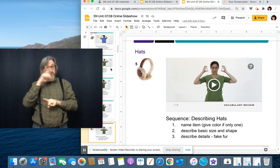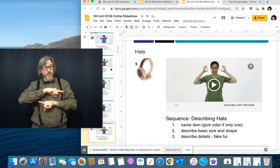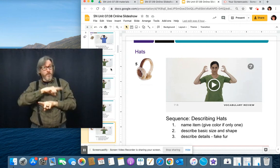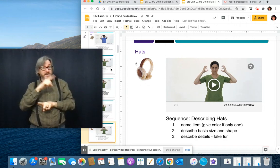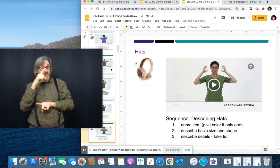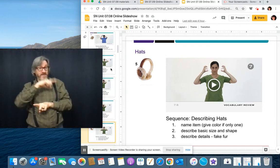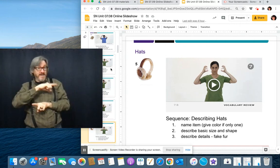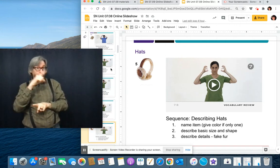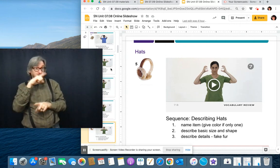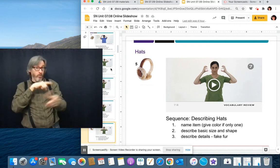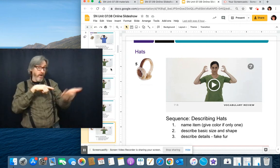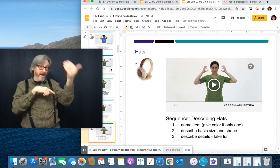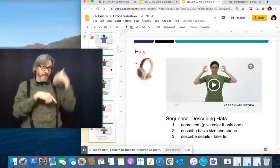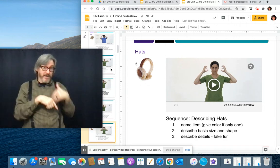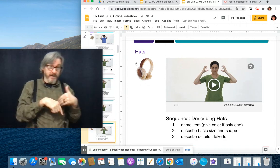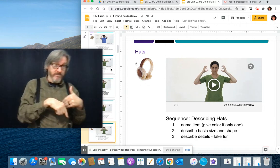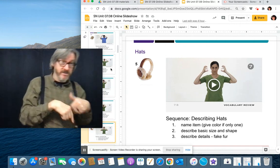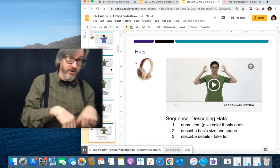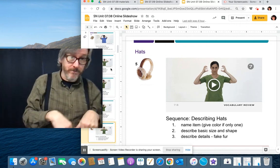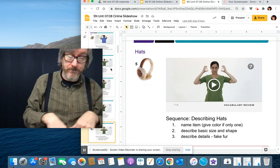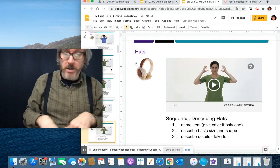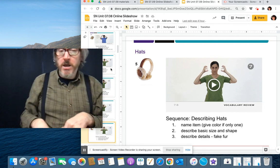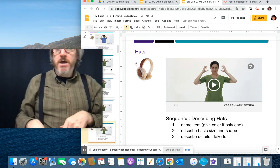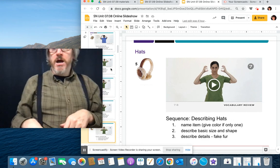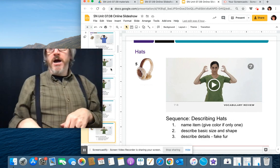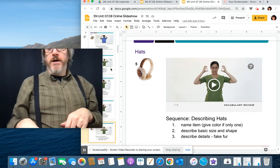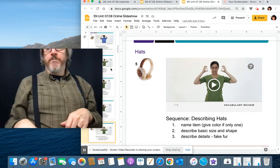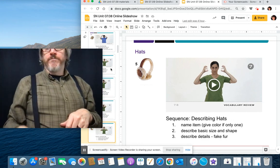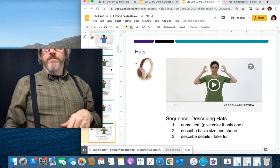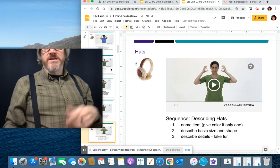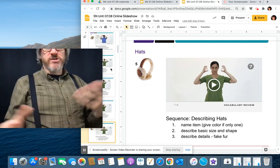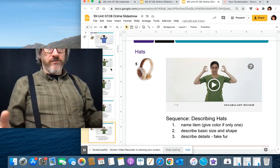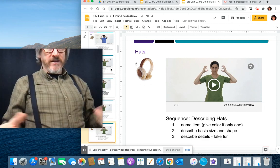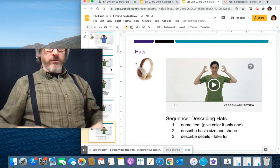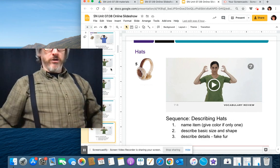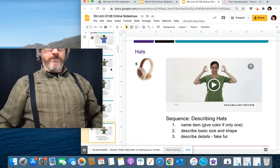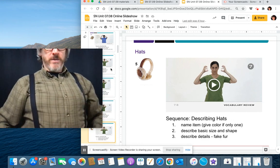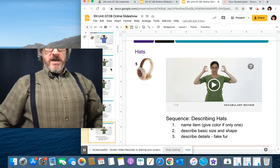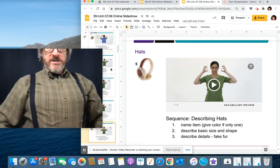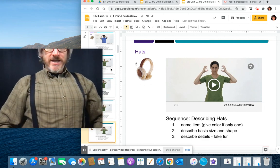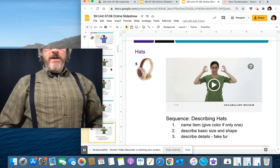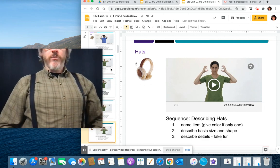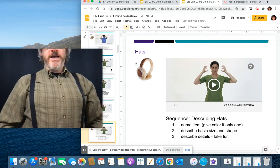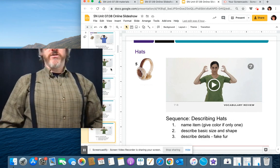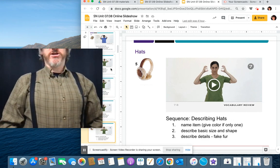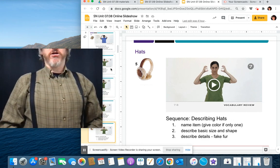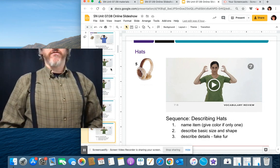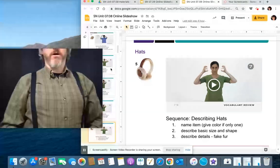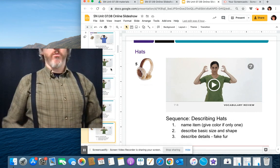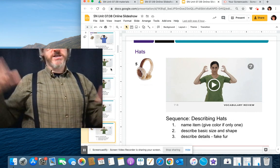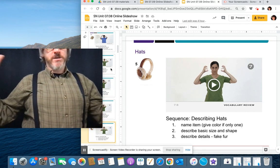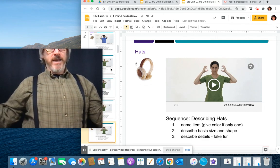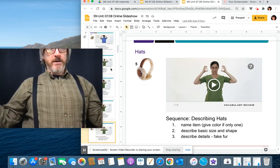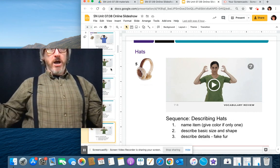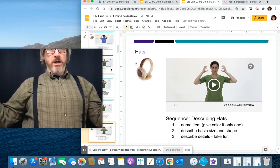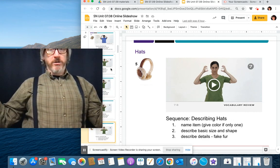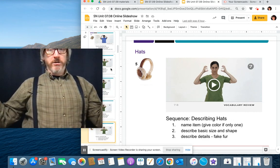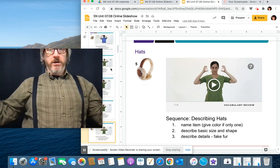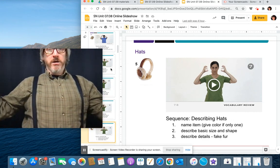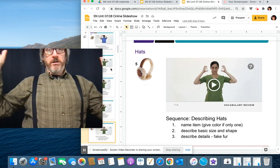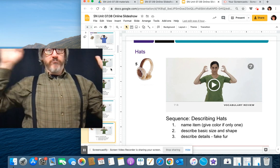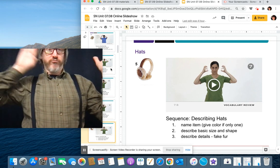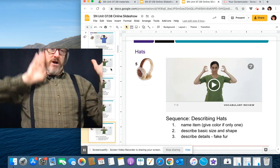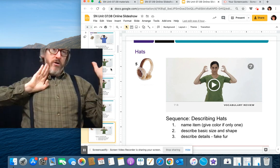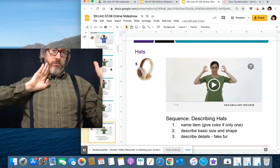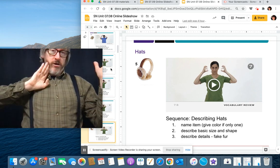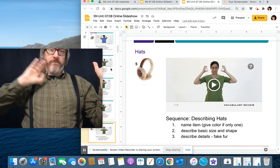that. Remember from when we did fake and real way at the beginning of this unit. Um, so fake fur. So again, we get start from what's the main color